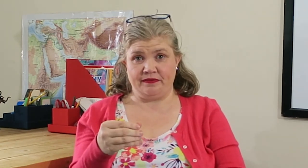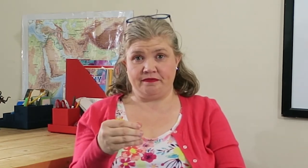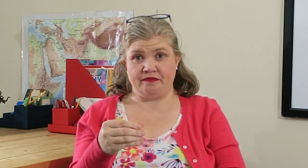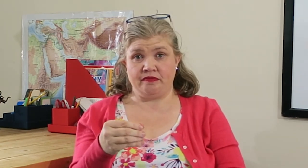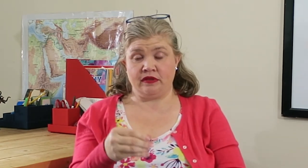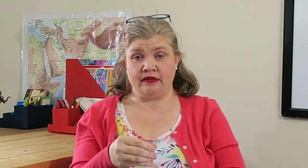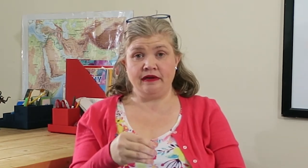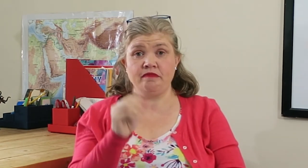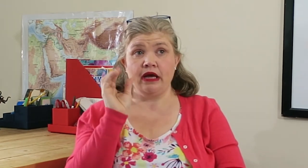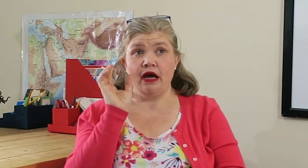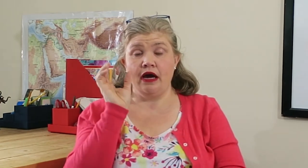okay?